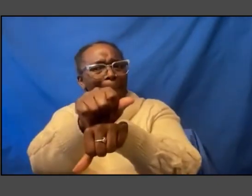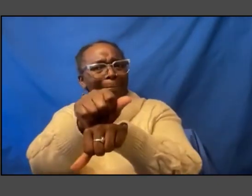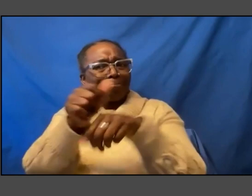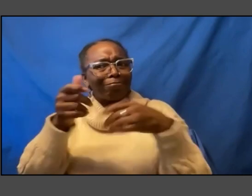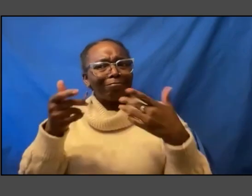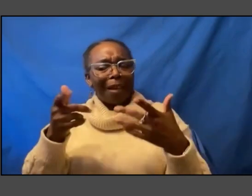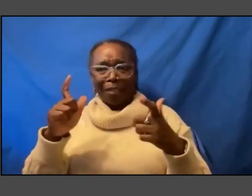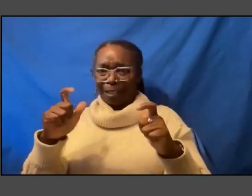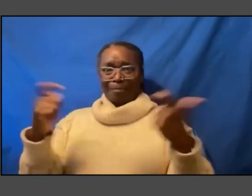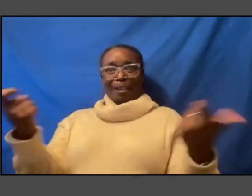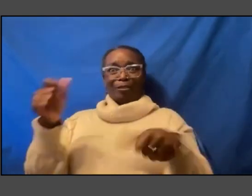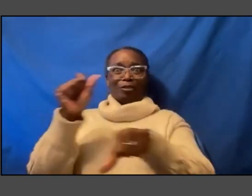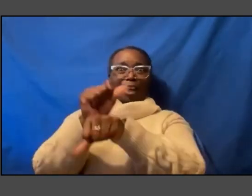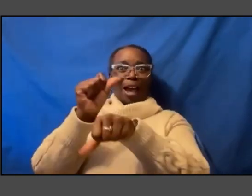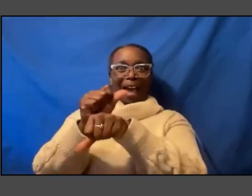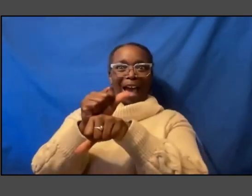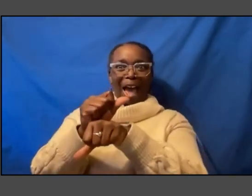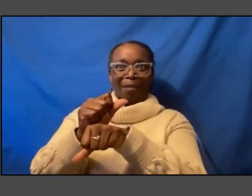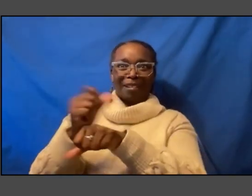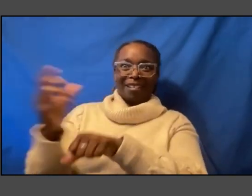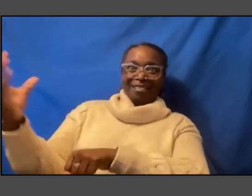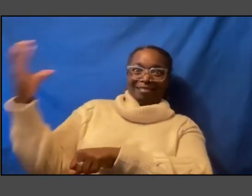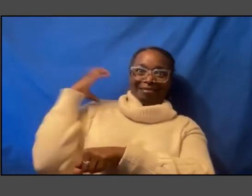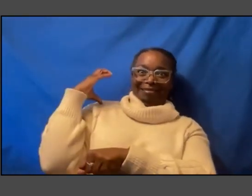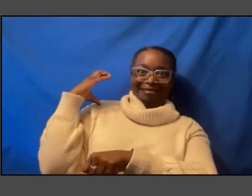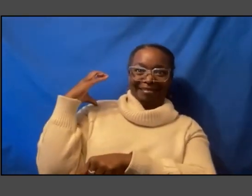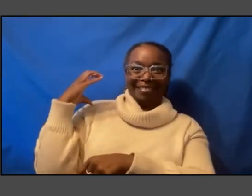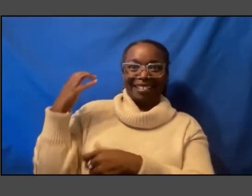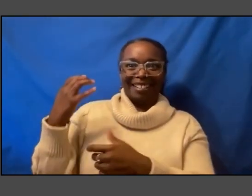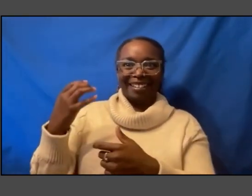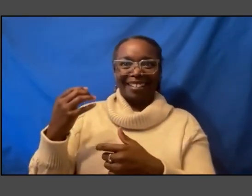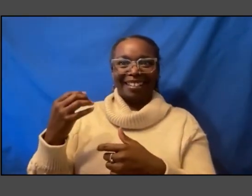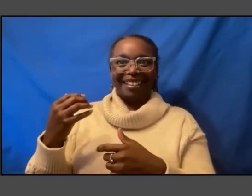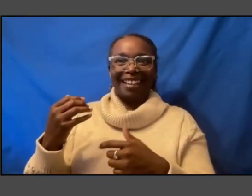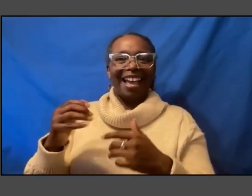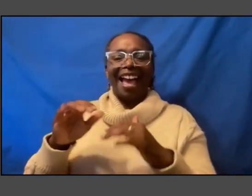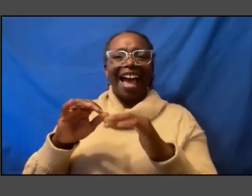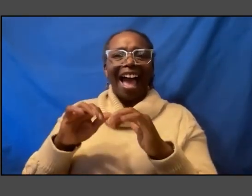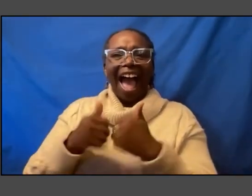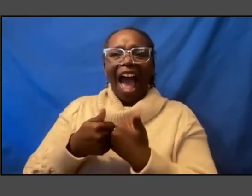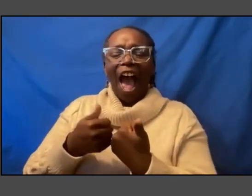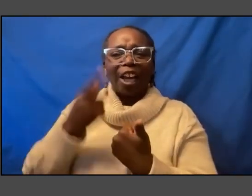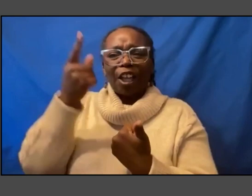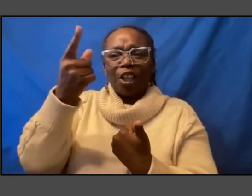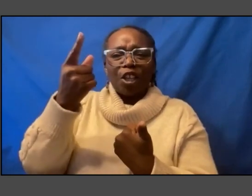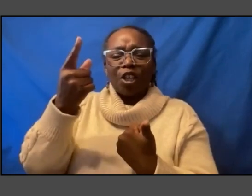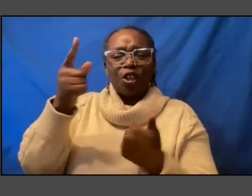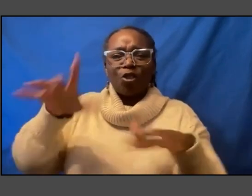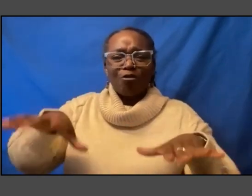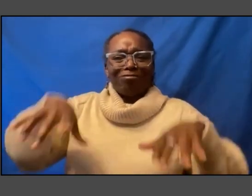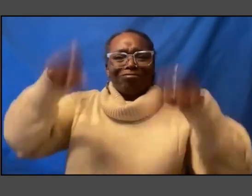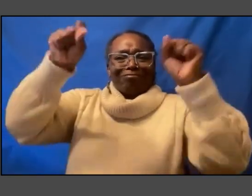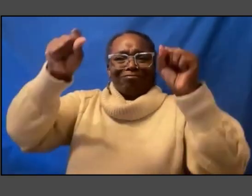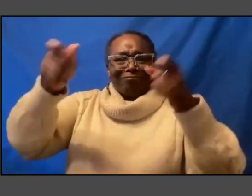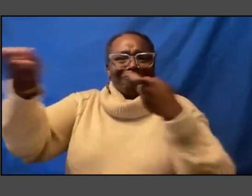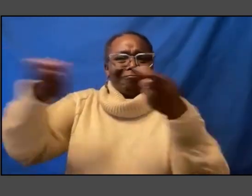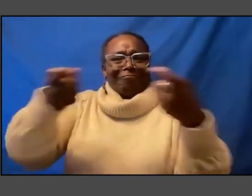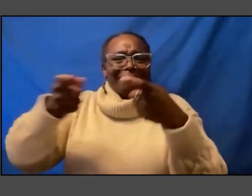how do you think about all that you preside over how do you get your head around it how do you sort of